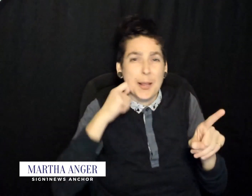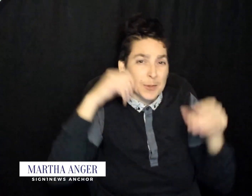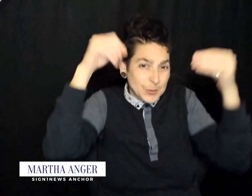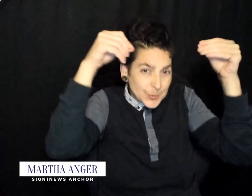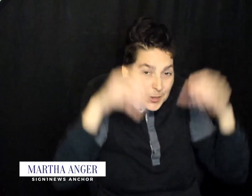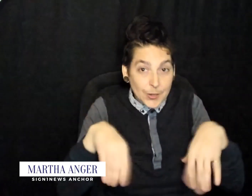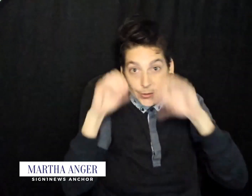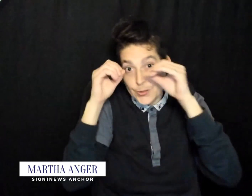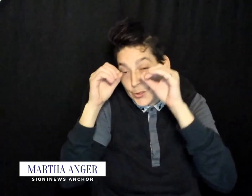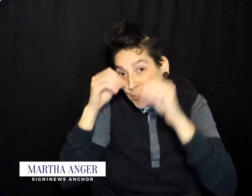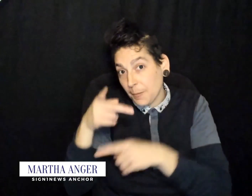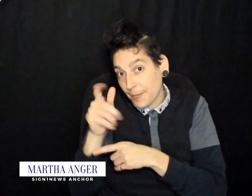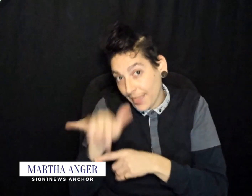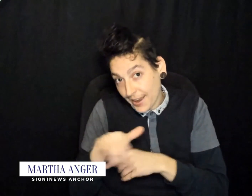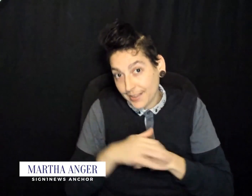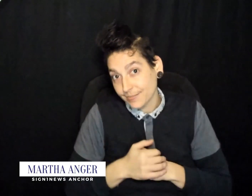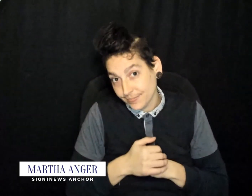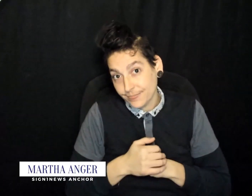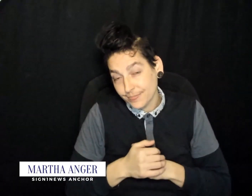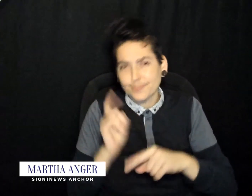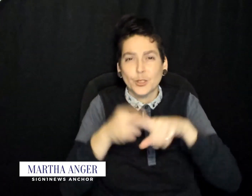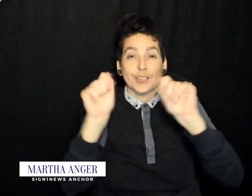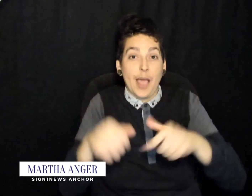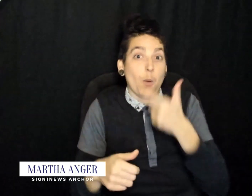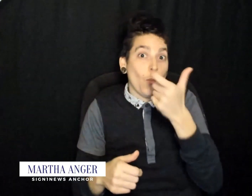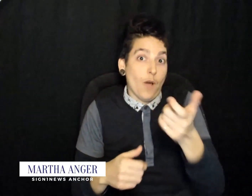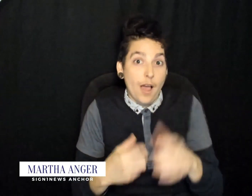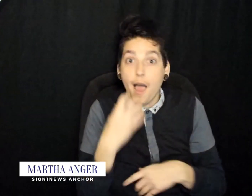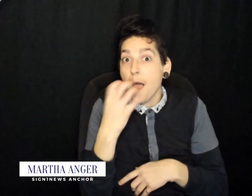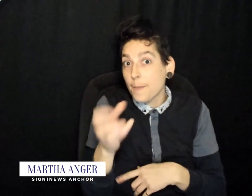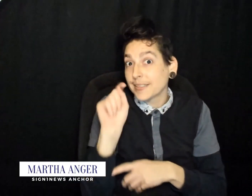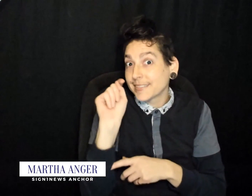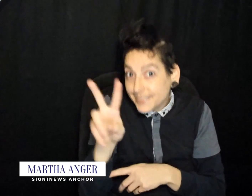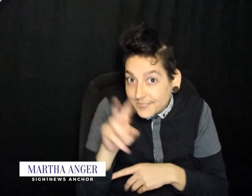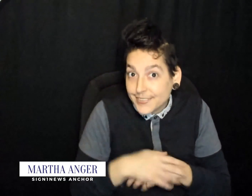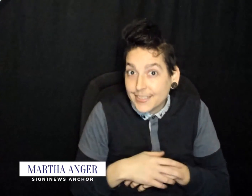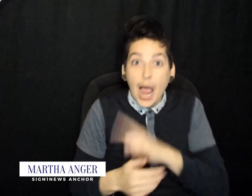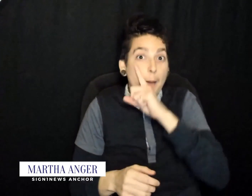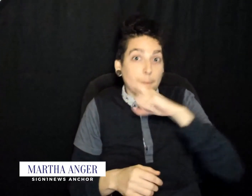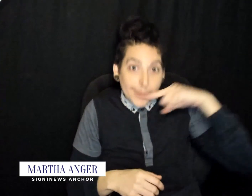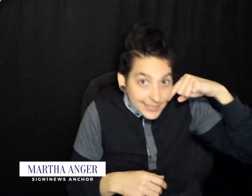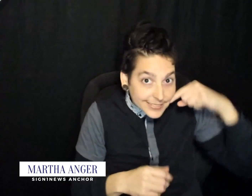Play Store on your smartphone and you can also watch on Apple TV, Amazon and Roku.